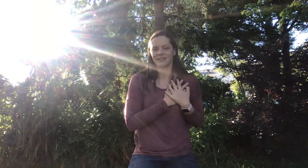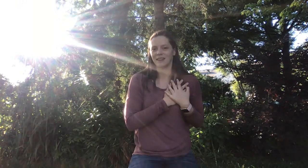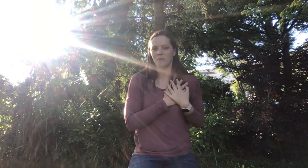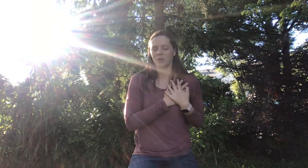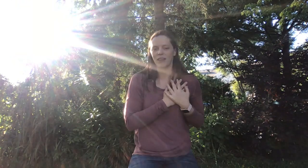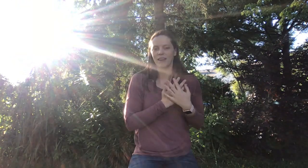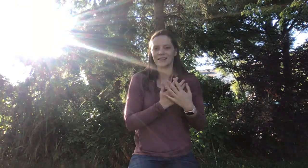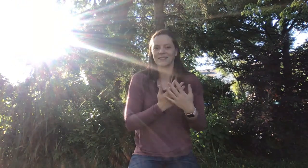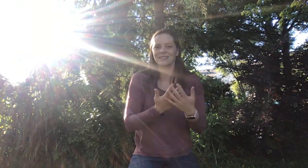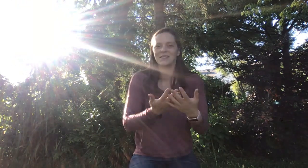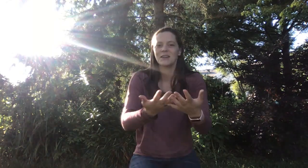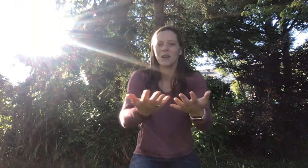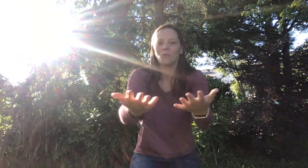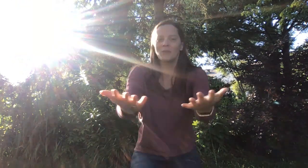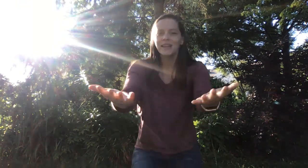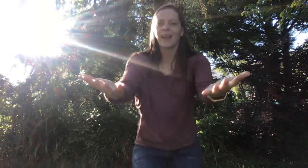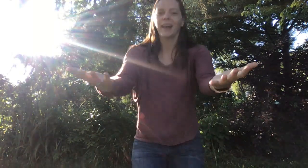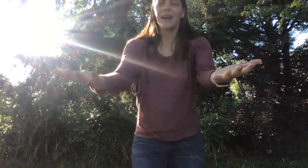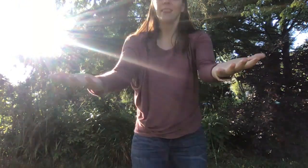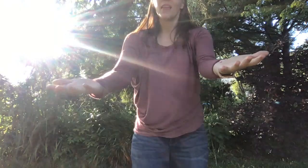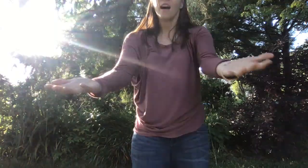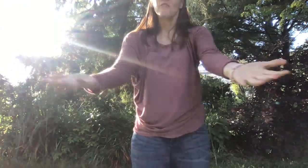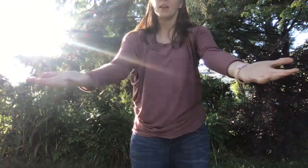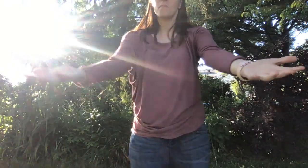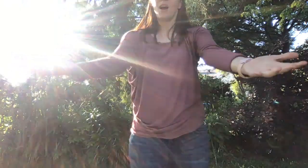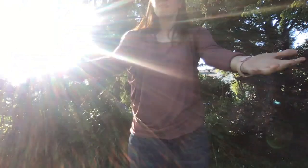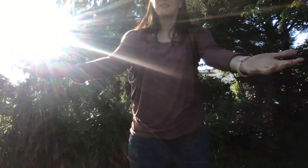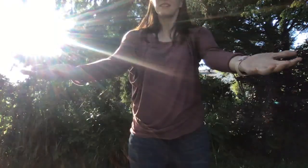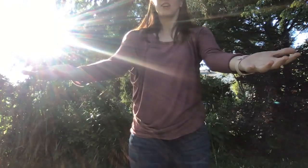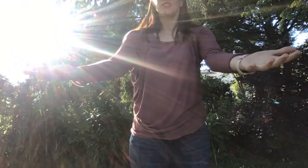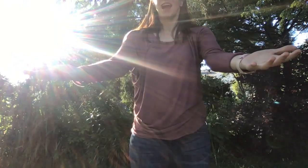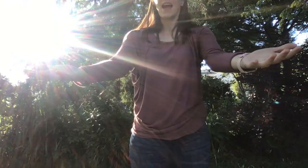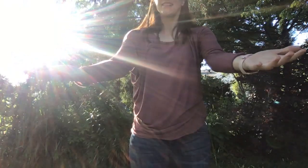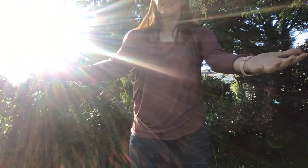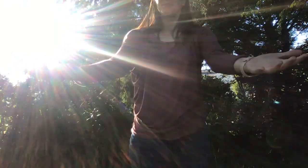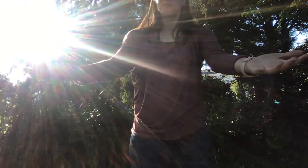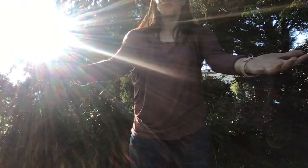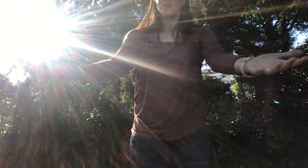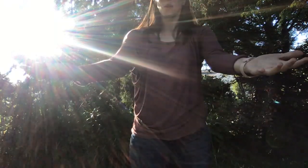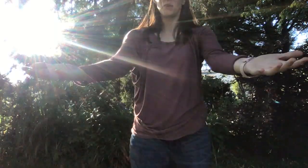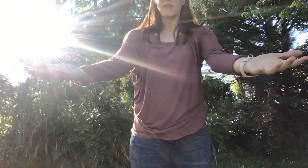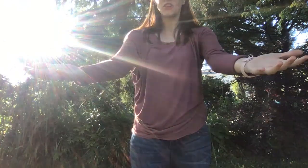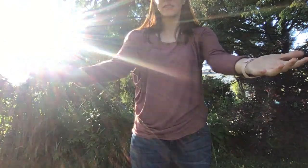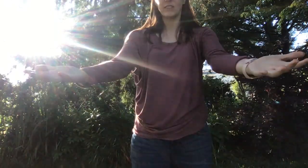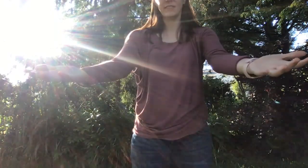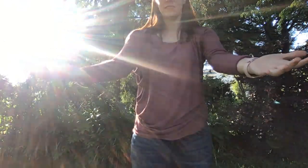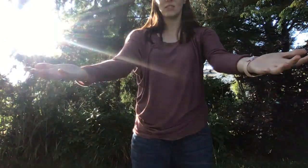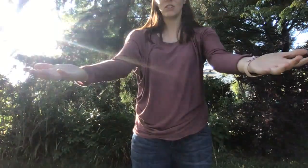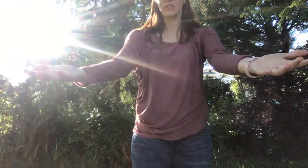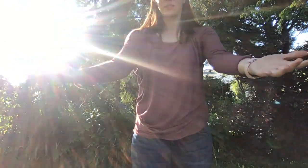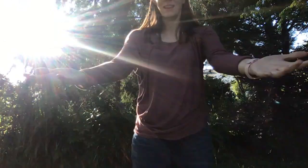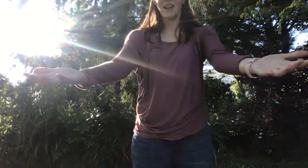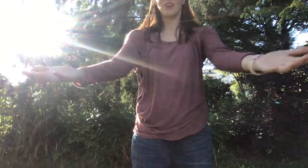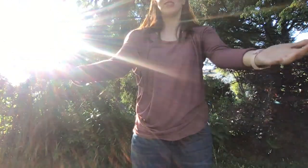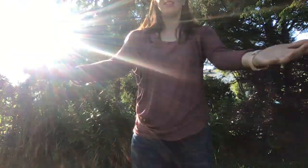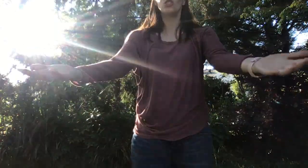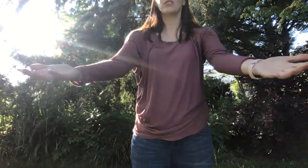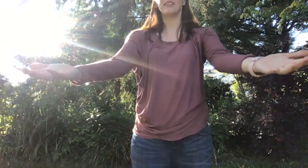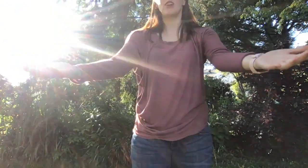stop with us. We can love our moms and our dads, our brothers and our sisters, our teachers and our